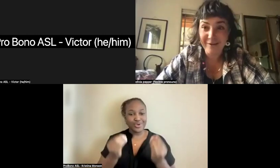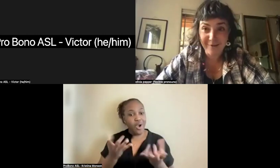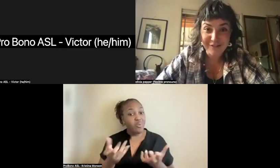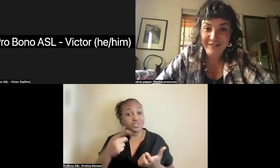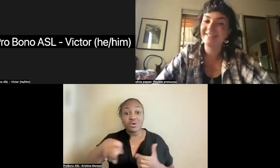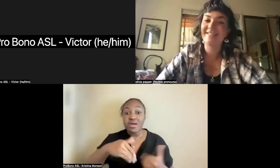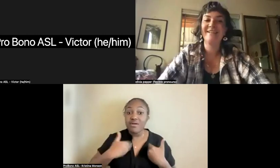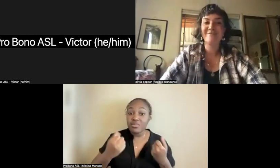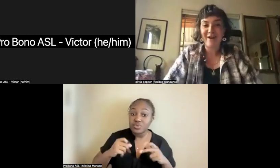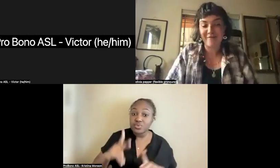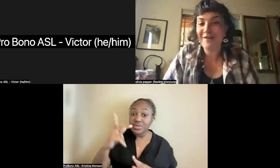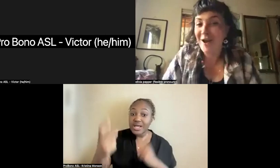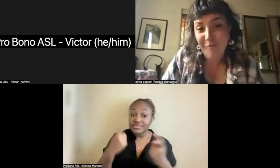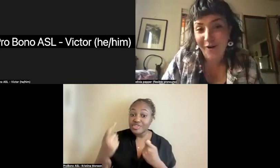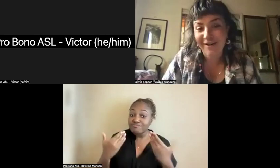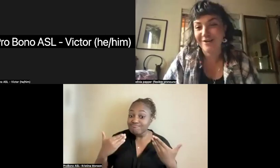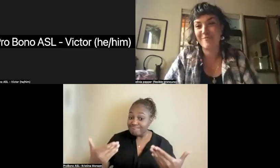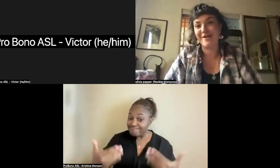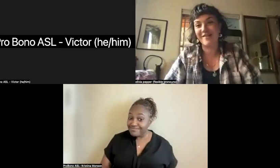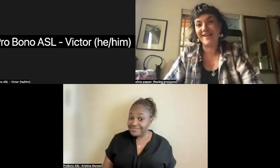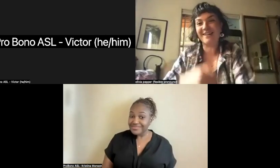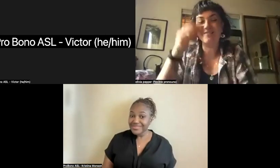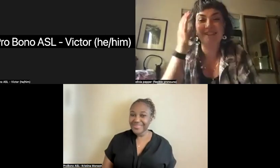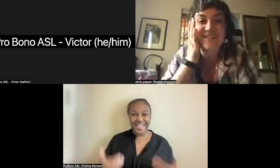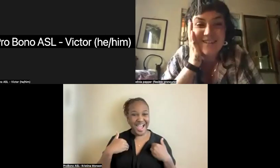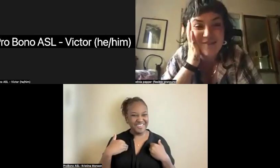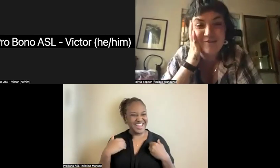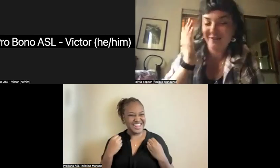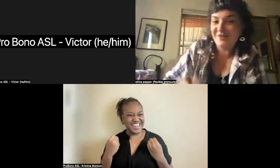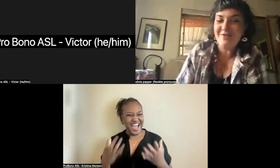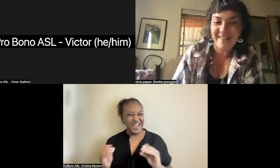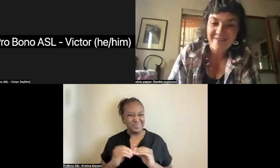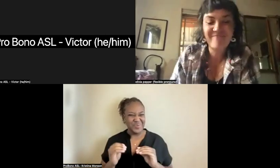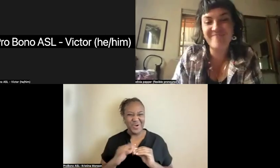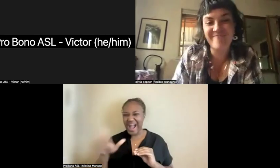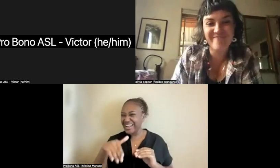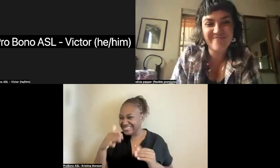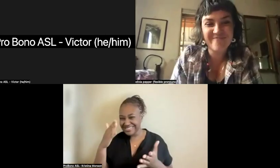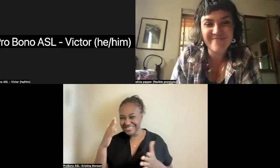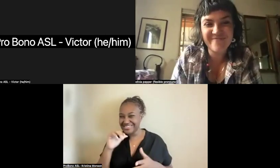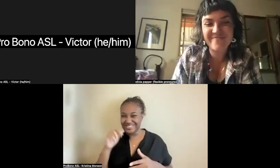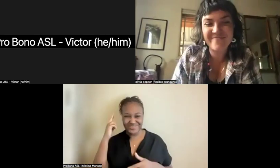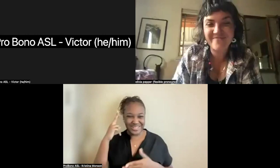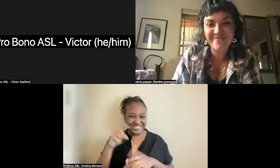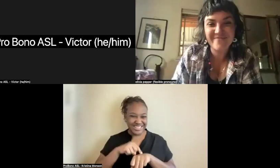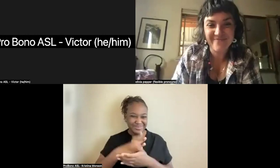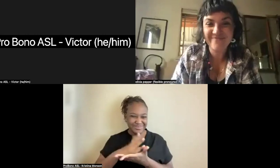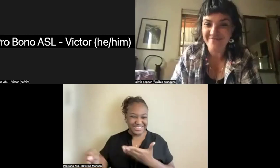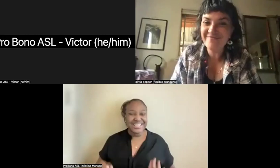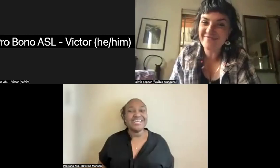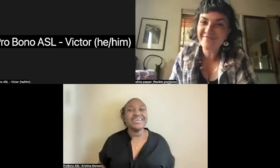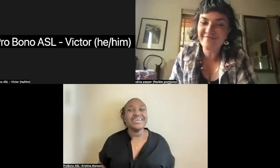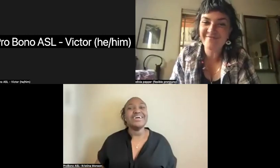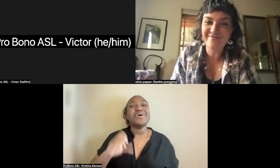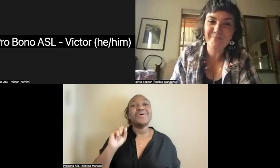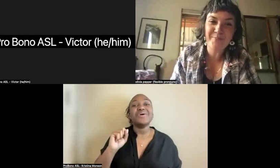me any questions. I have a lot more in here, apparently. I didn't realize the time would go so quickly. It's like that, but this is great.